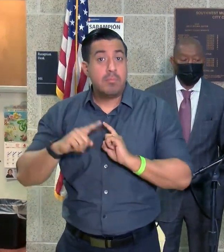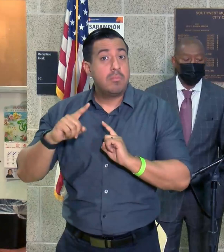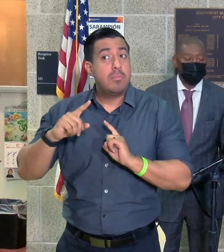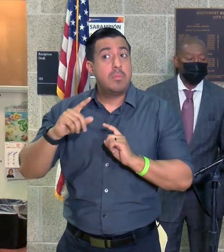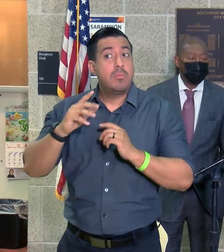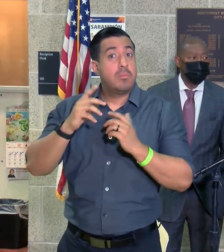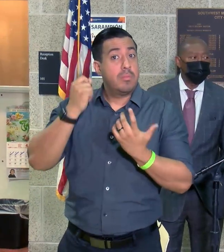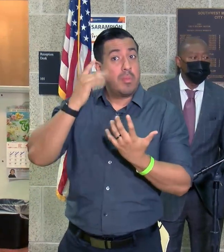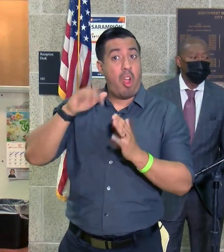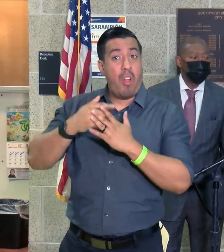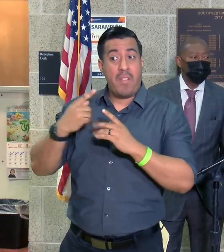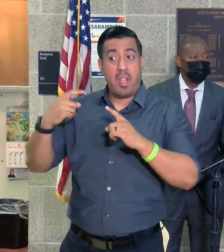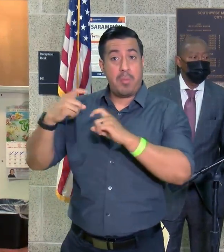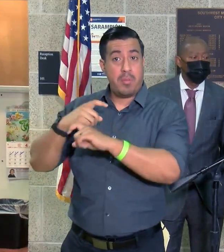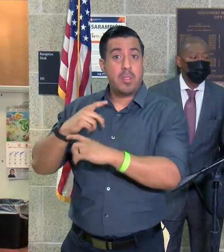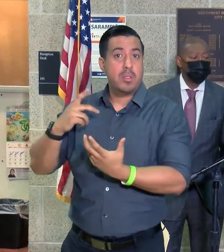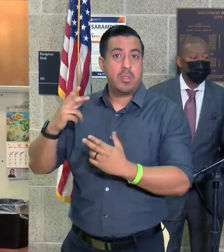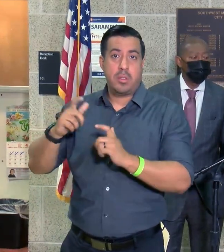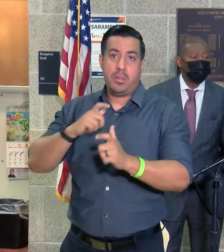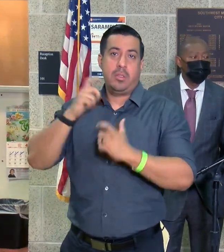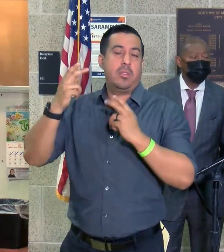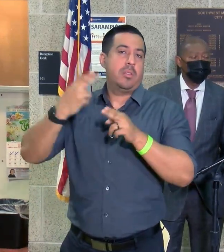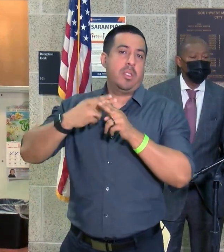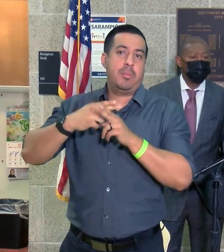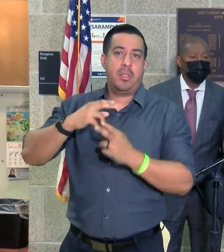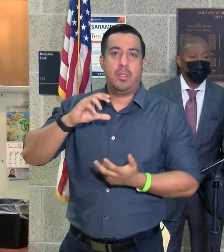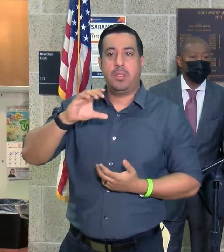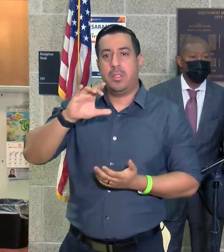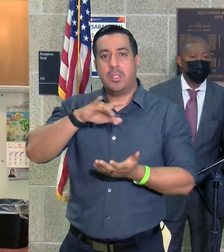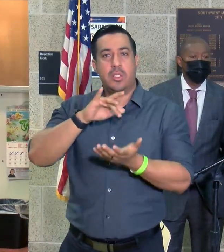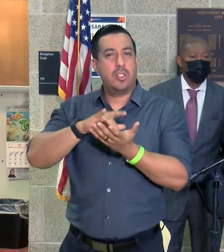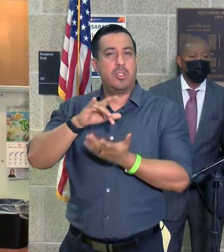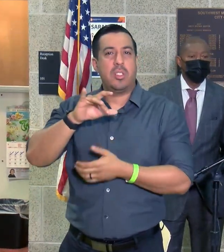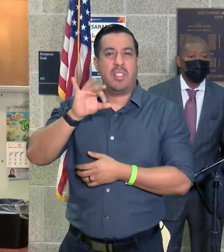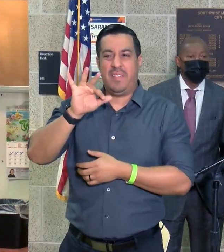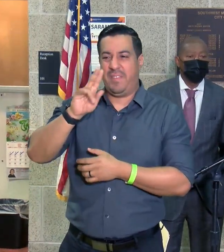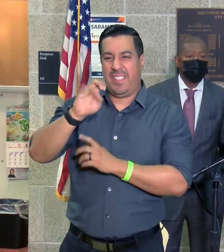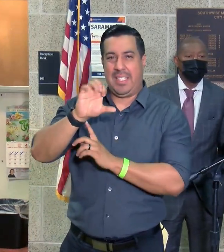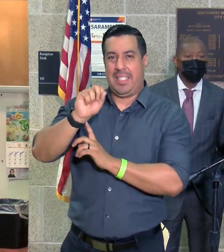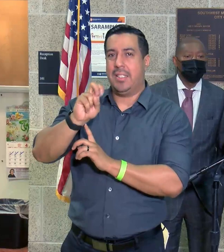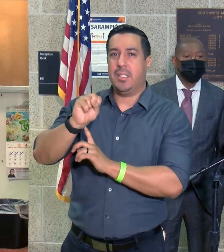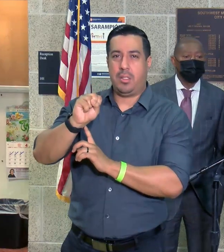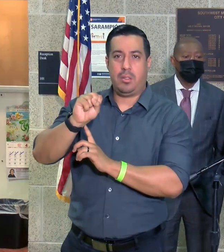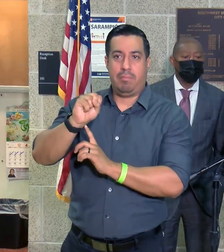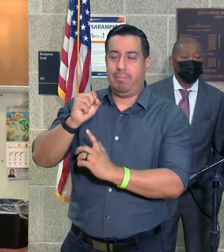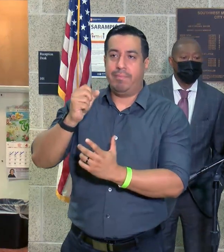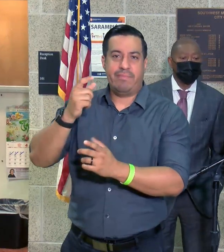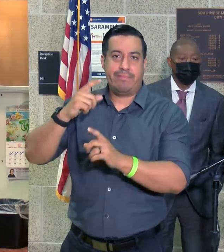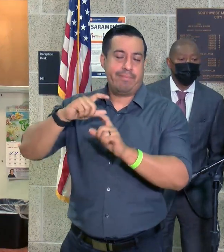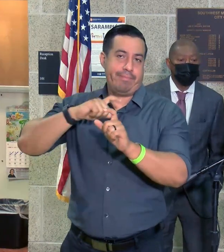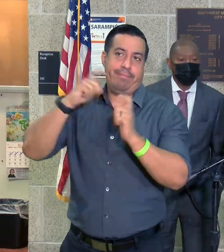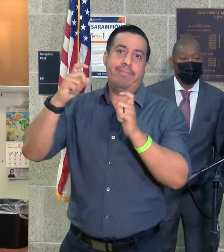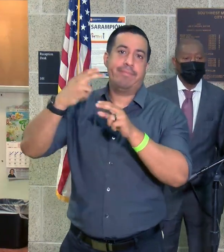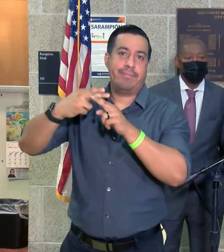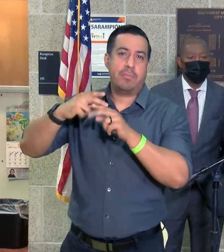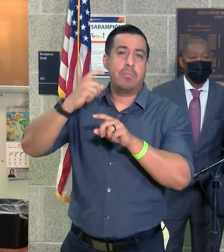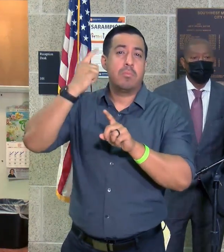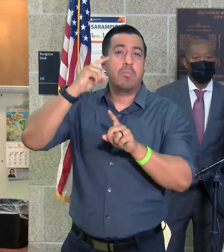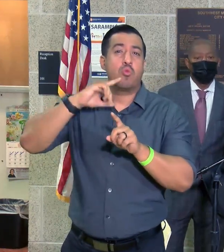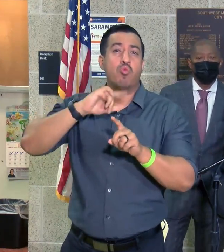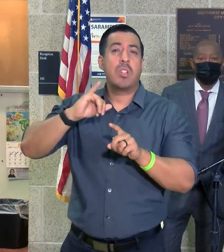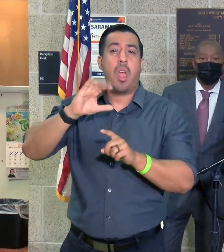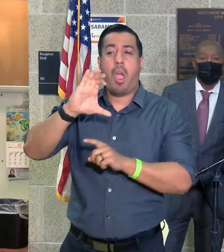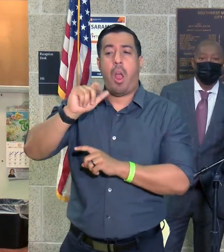of complication is called a big, long name, central venous sinus thrombosis. And it is a clot in the brain,